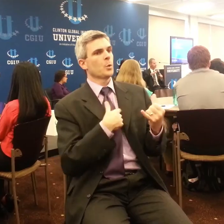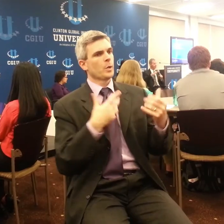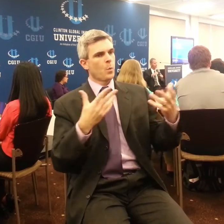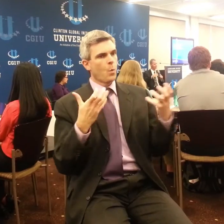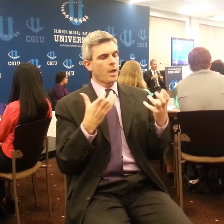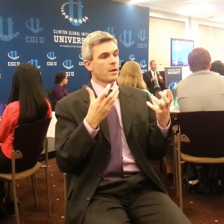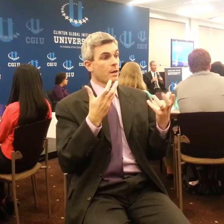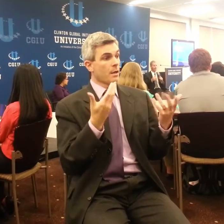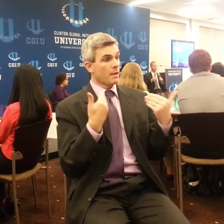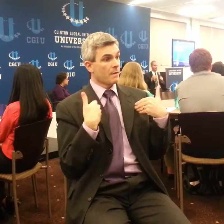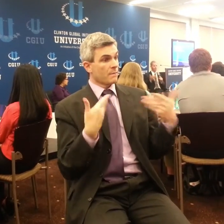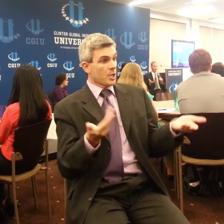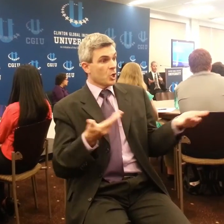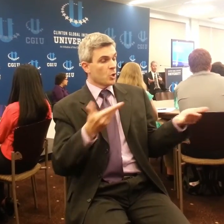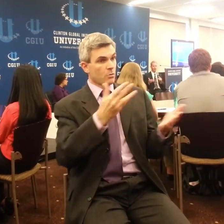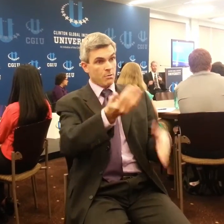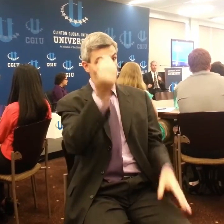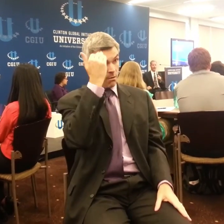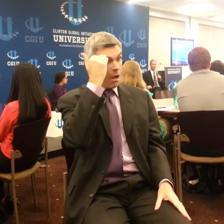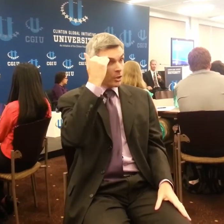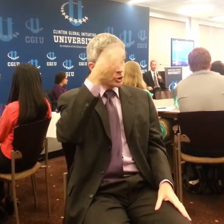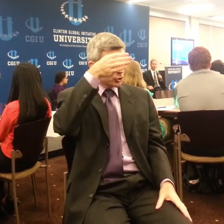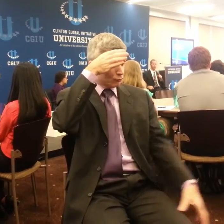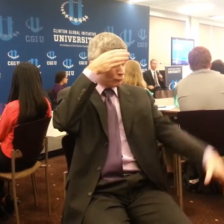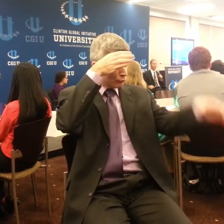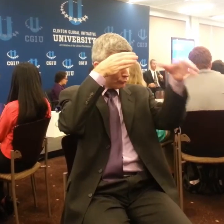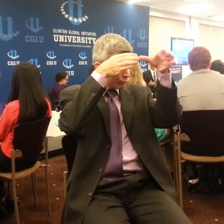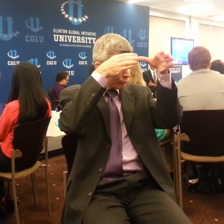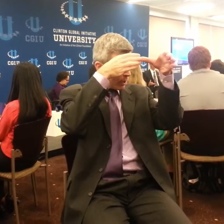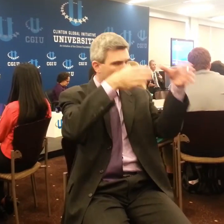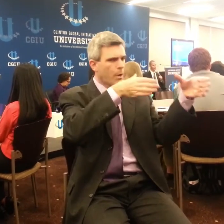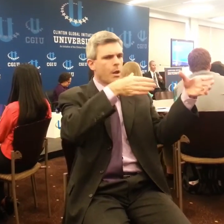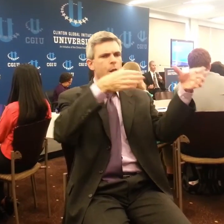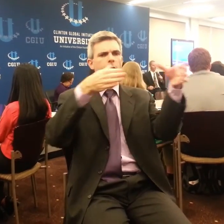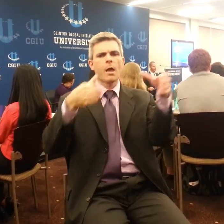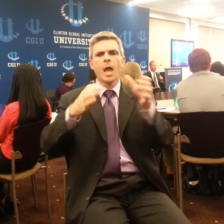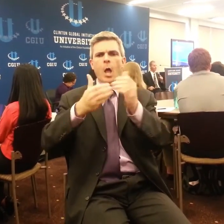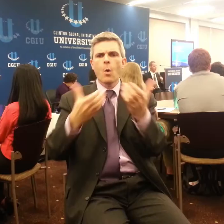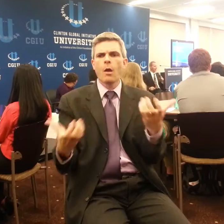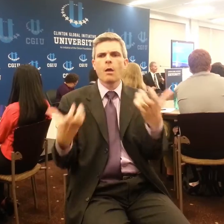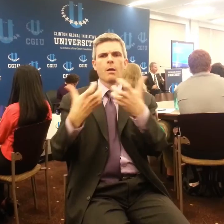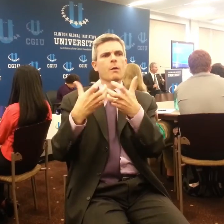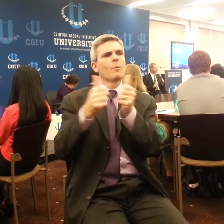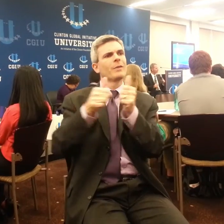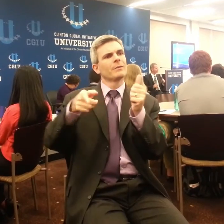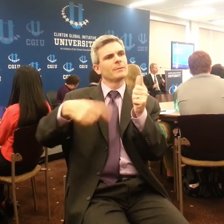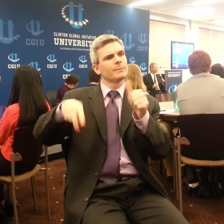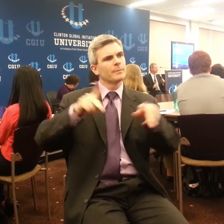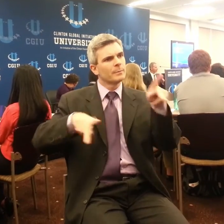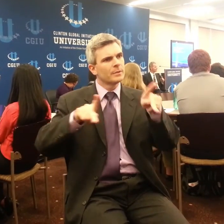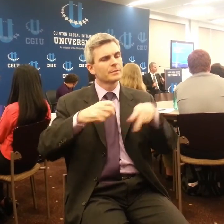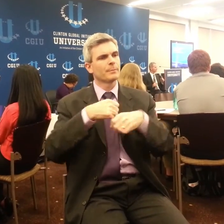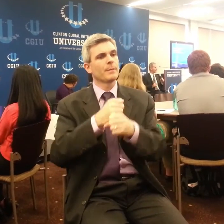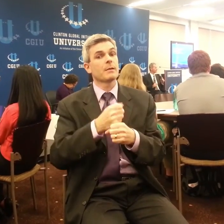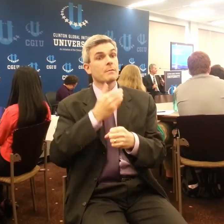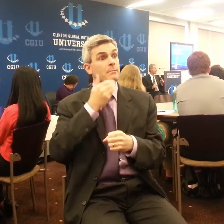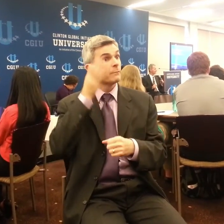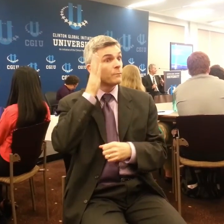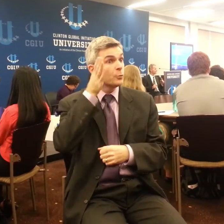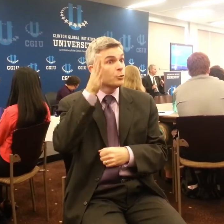the university and putting that knowledge into action to create a more sustainable future. I want to pick up on something that President Clinton said last night,